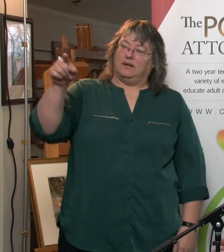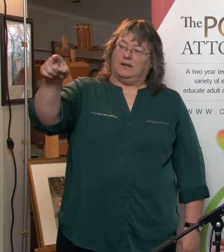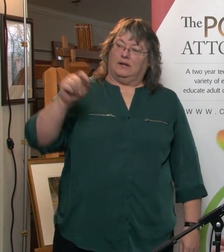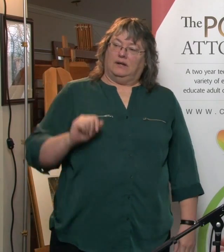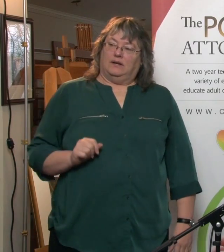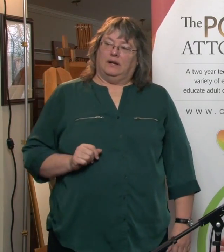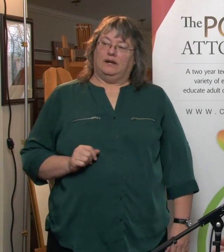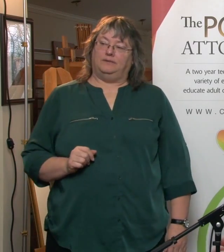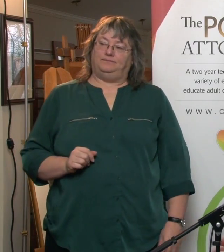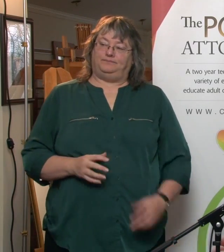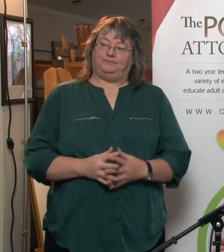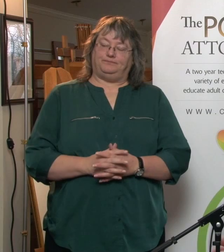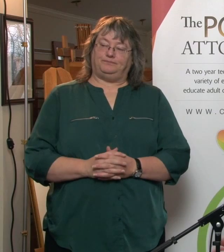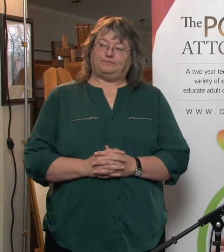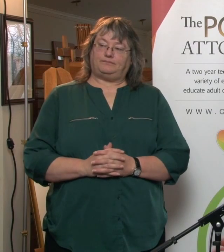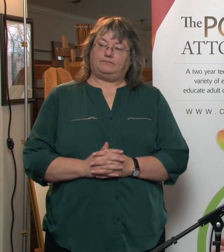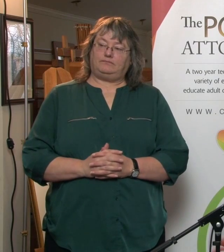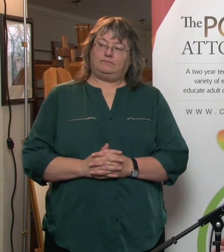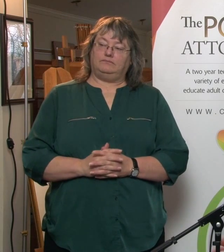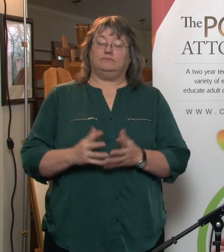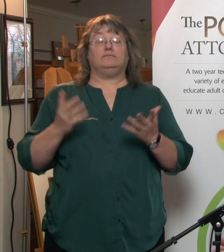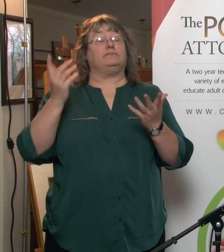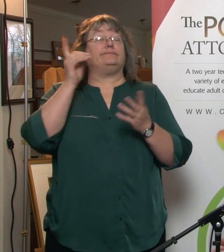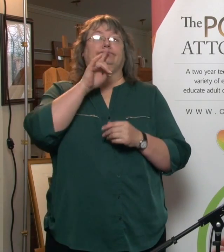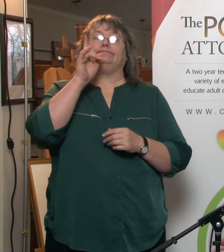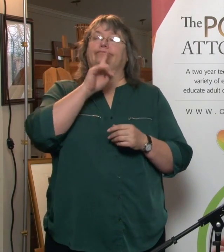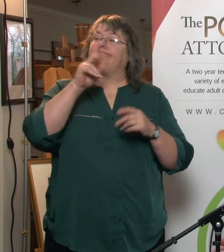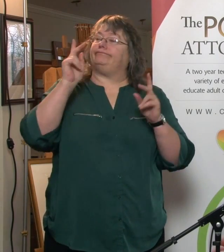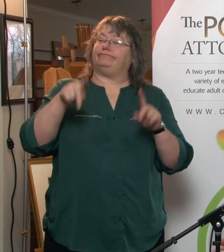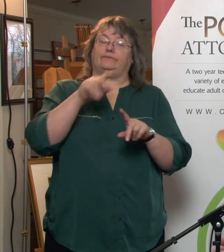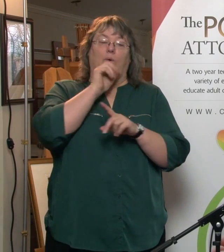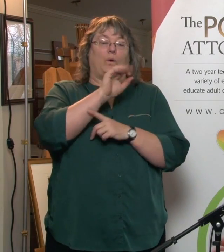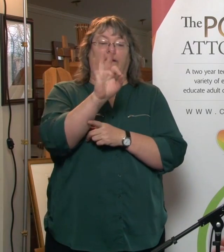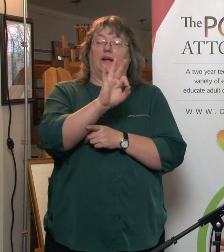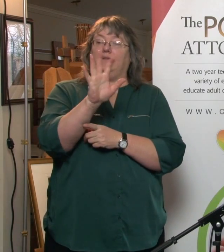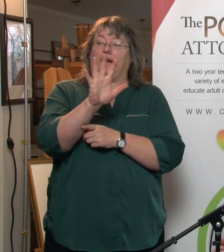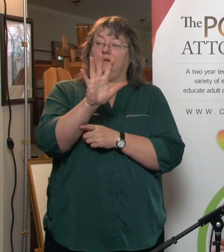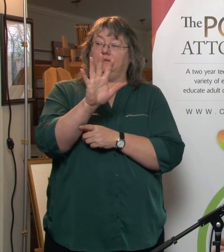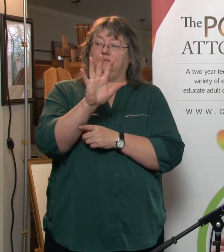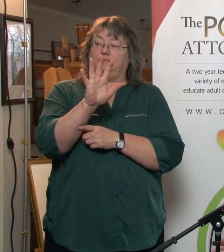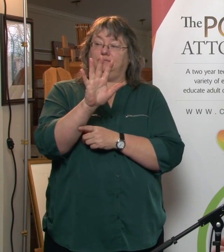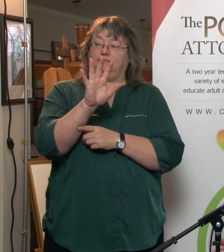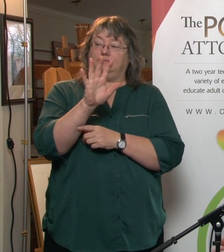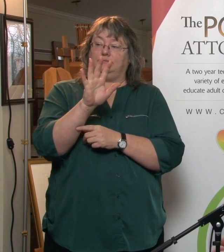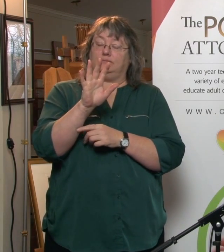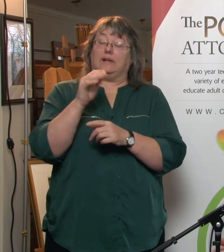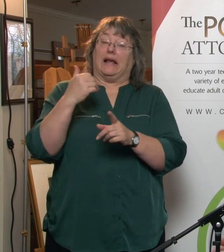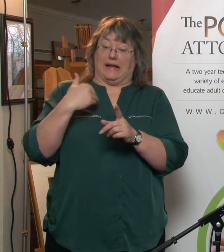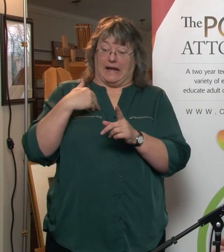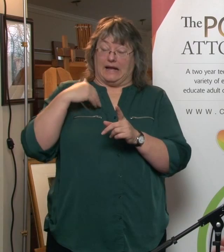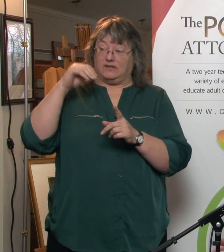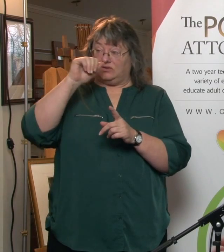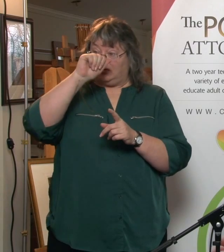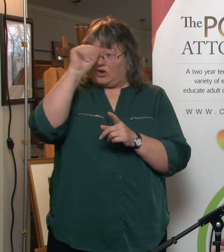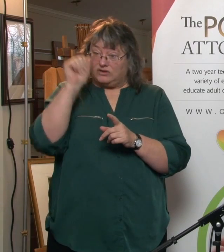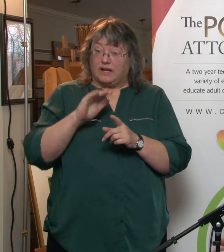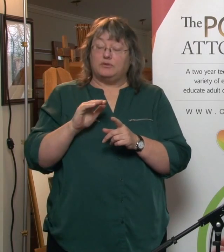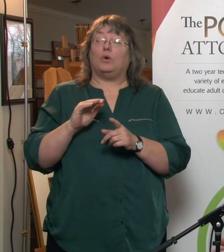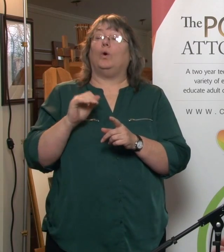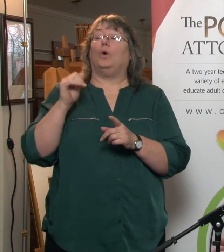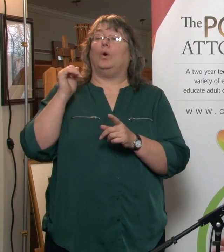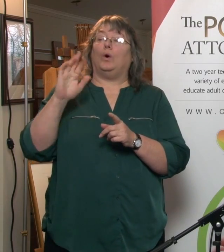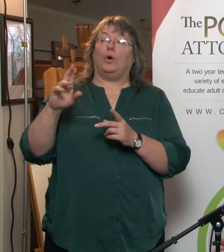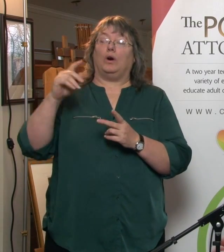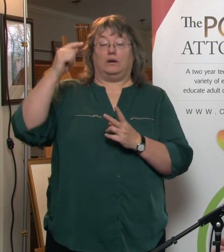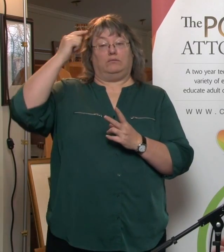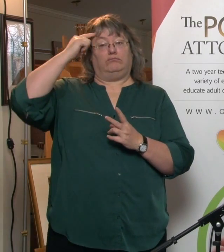determine that a person, say that's 95 years old, is either has Alzheimer's or is very